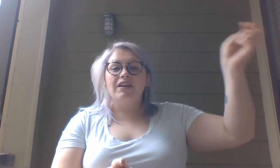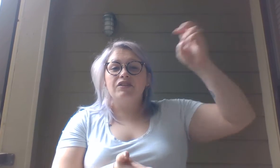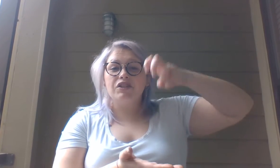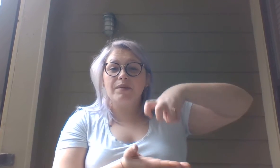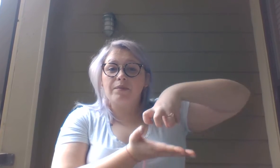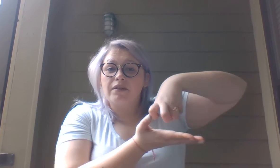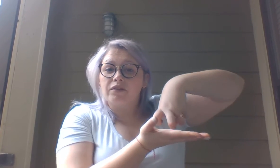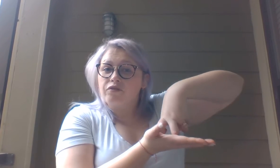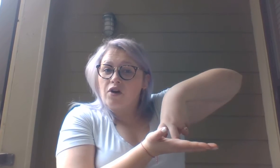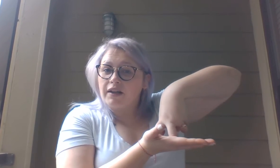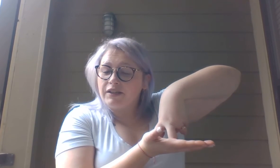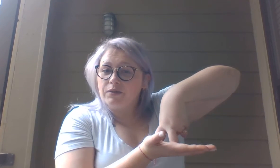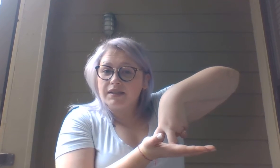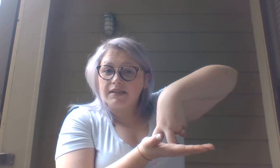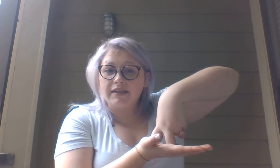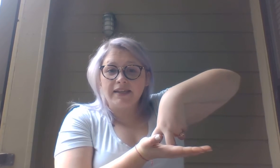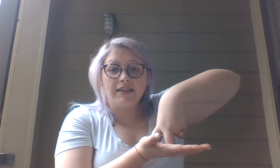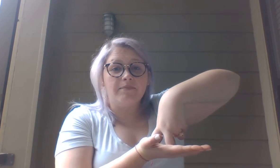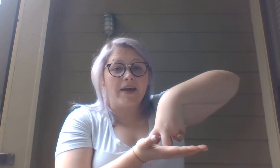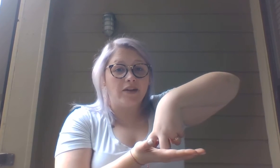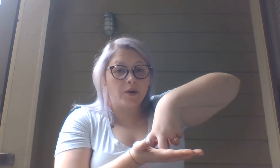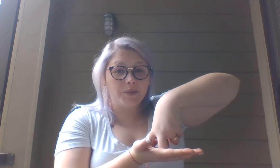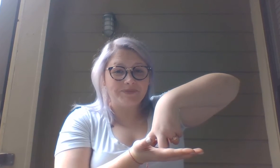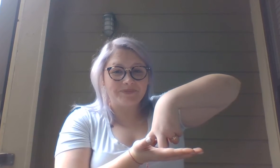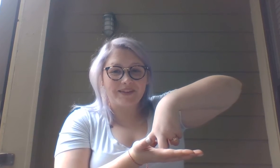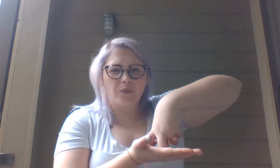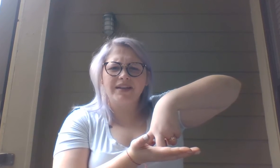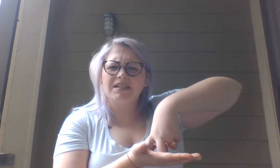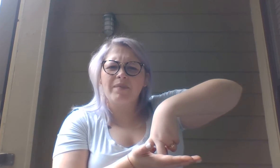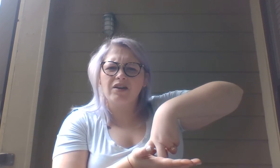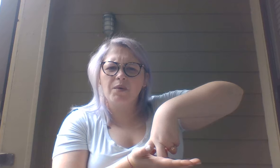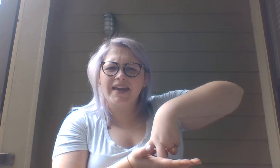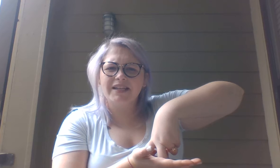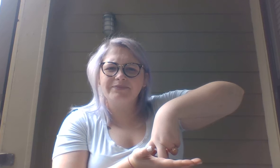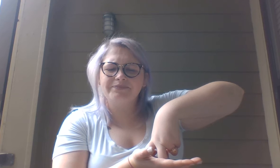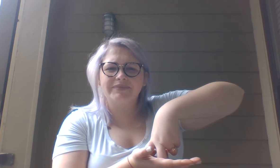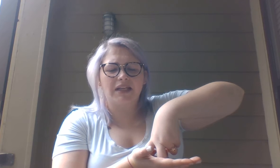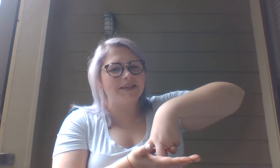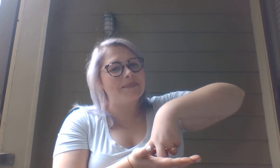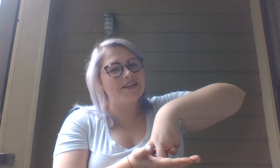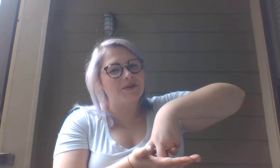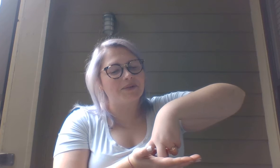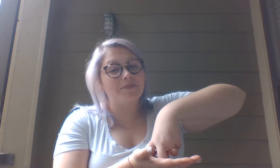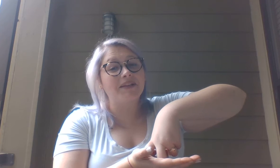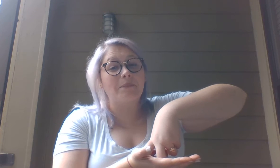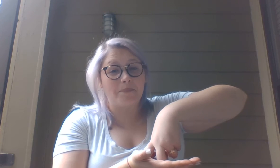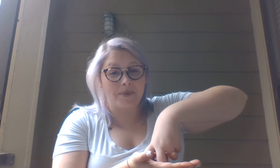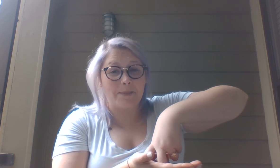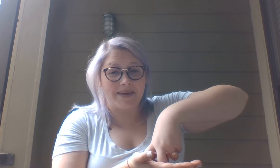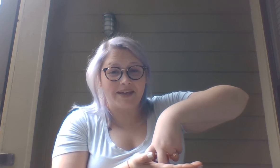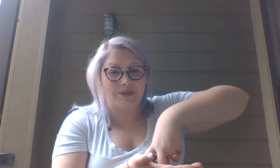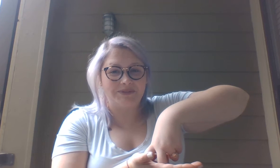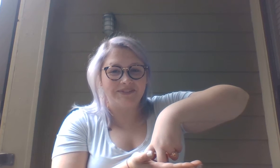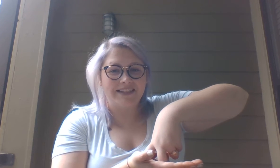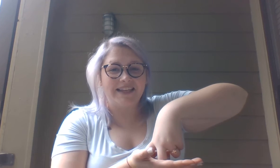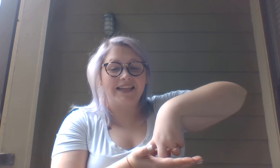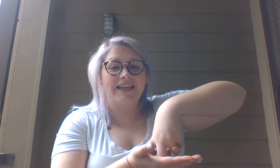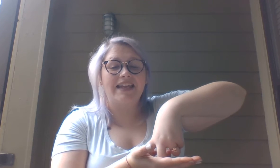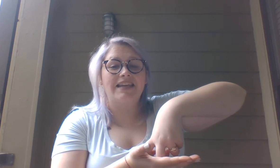Do you remember a little froggy who's stuck in the meadow? What is a meadow again? Not the middle, but a meadow. It